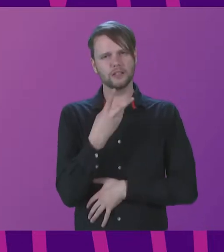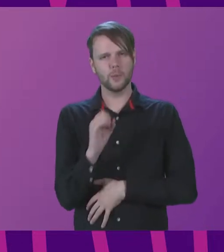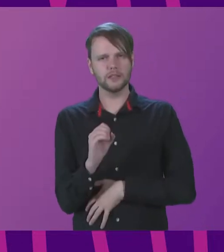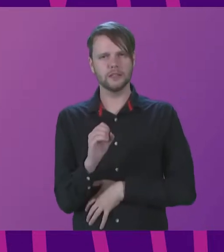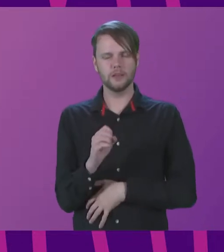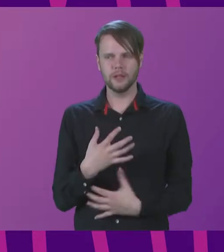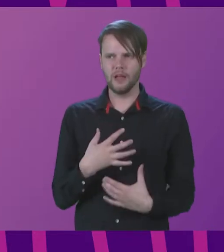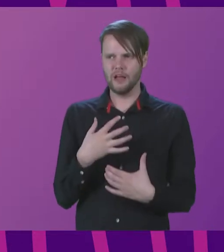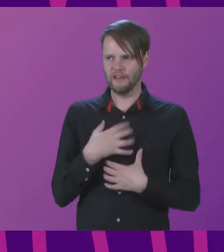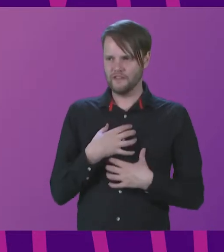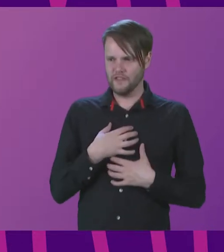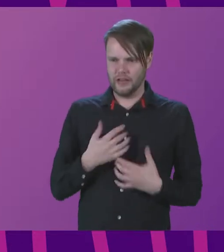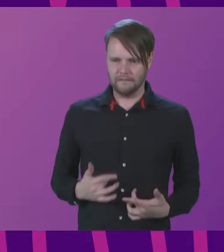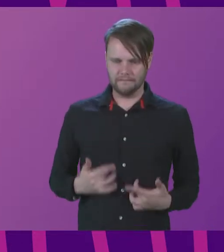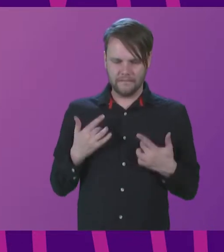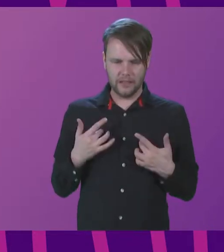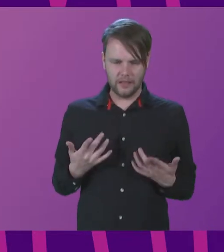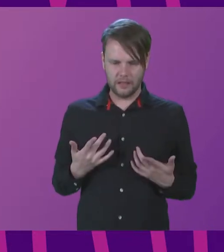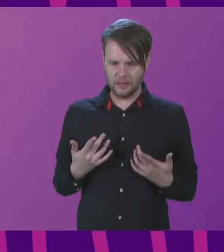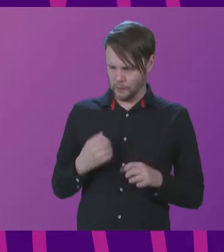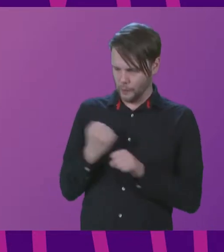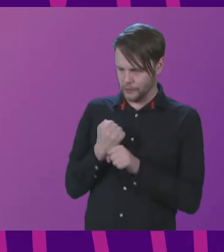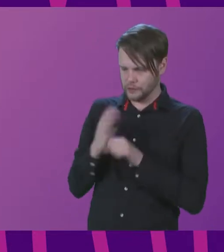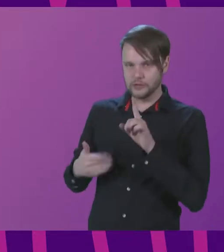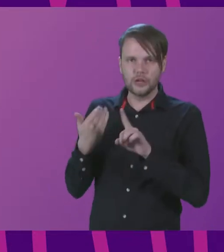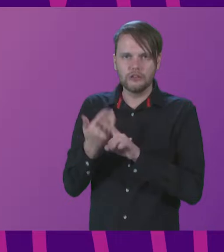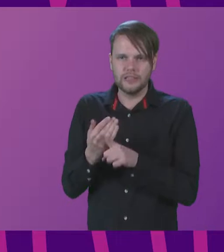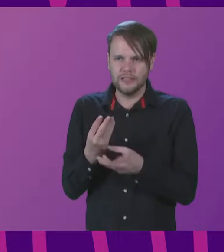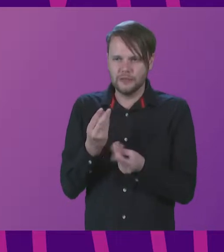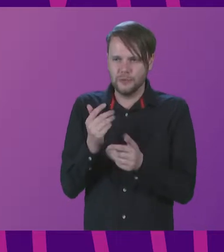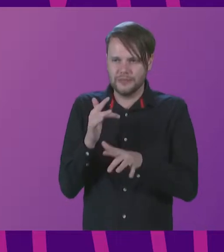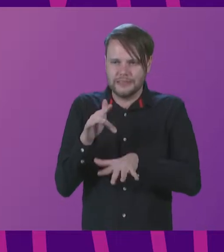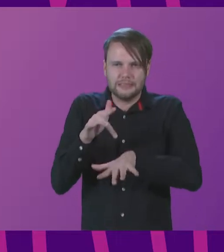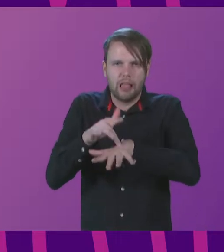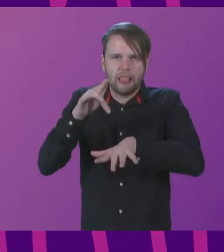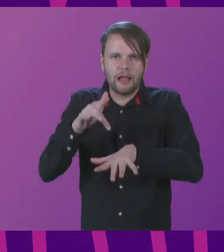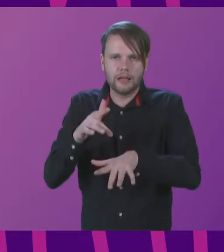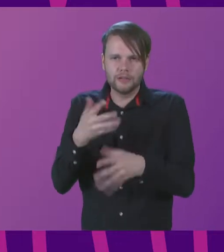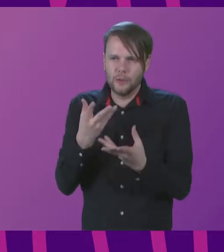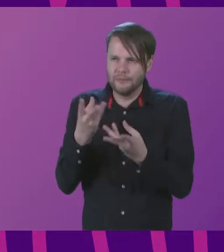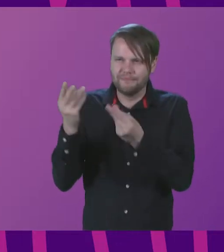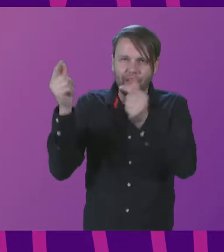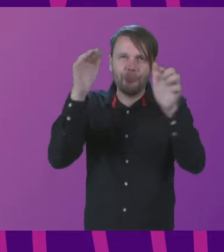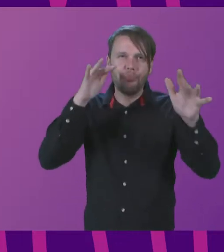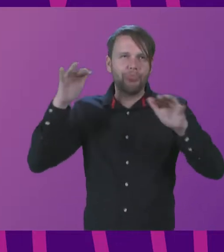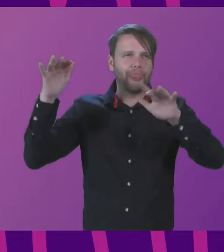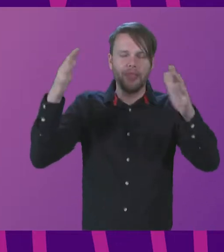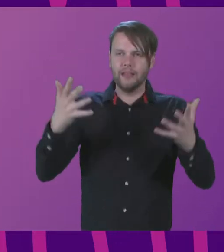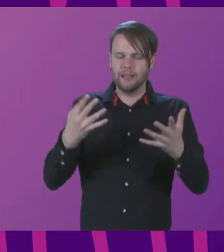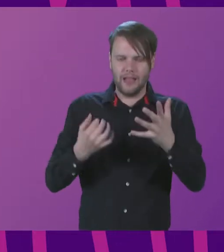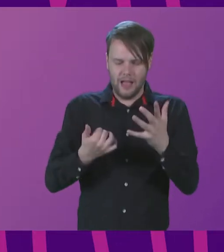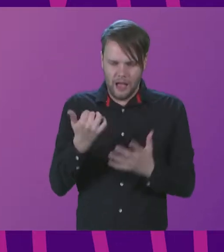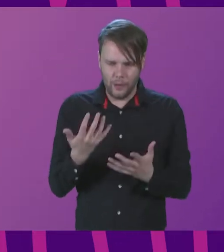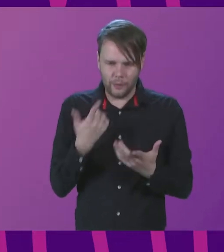frightening sense that what we do was too delicate and too ephemeral to be able to